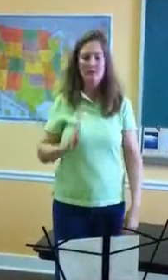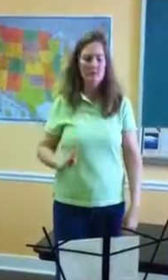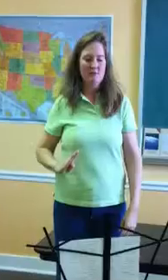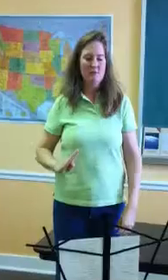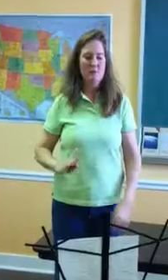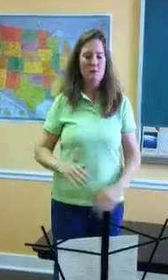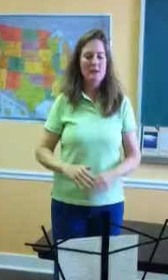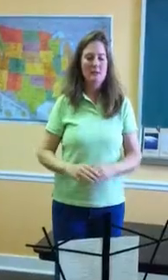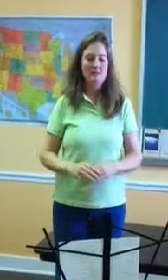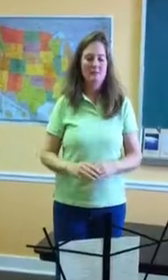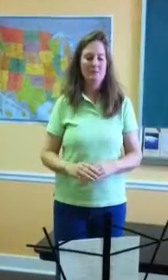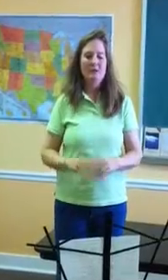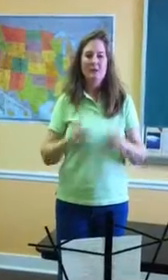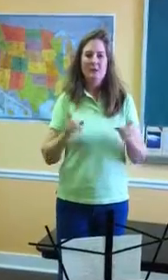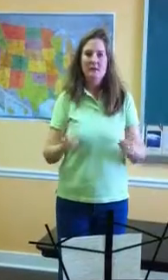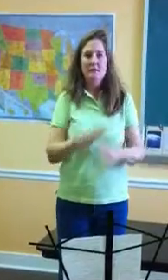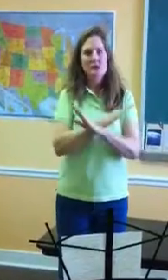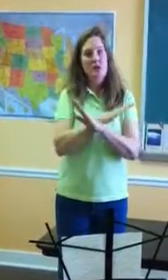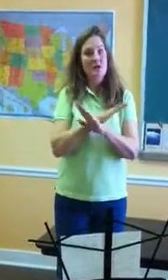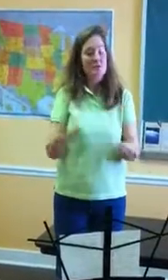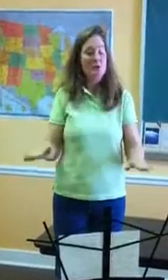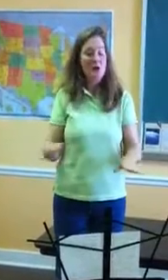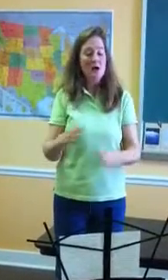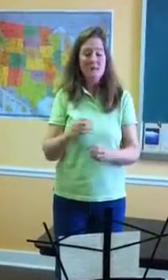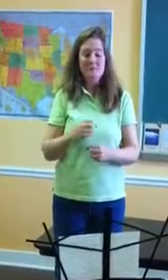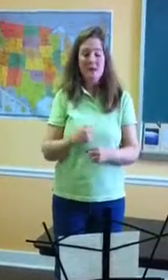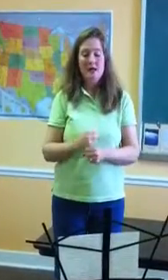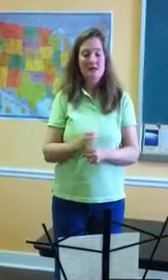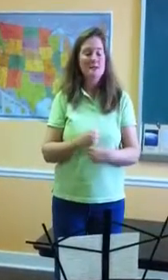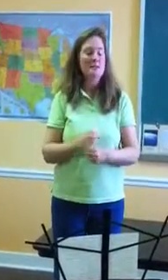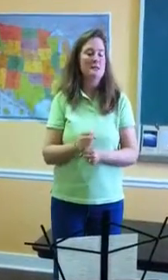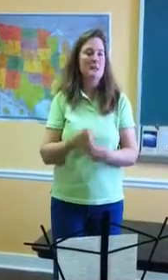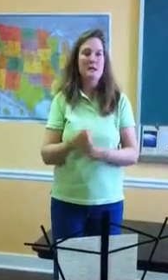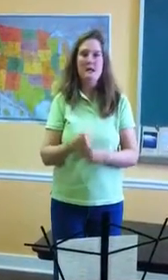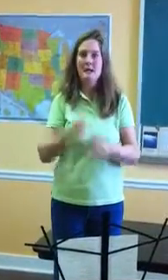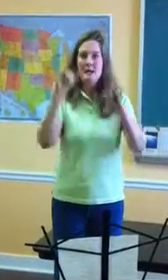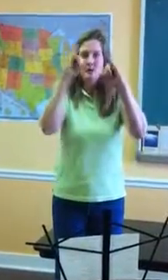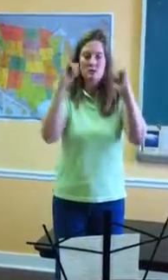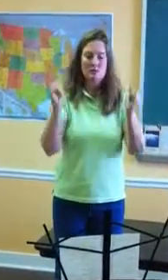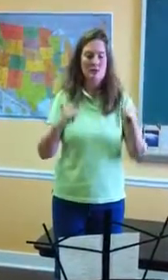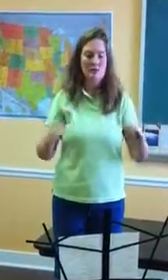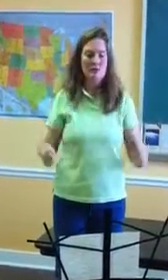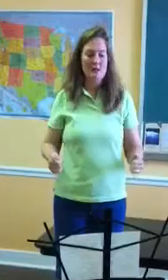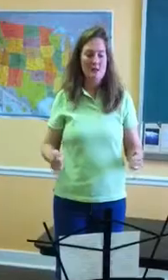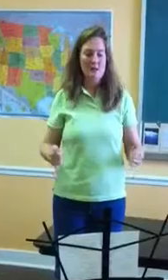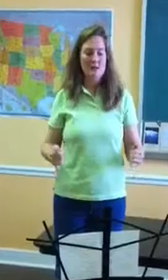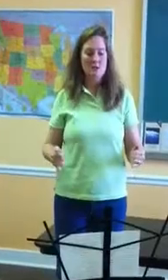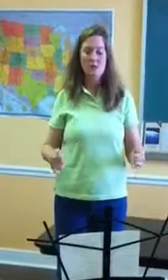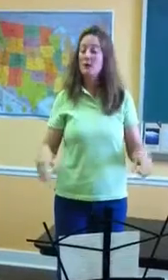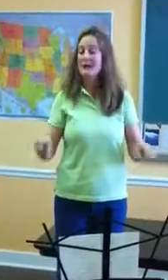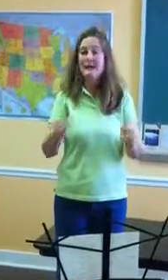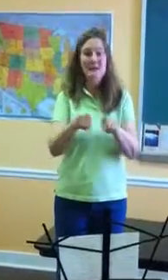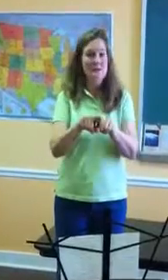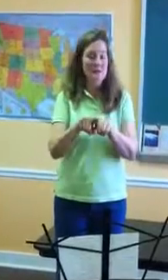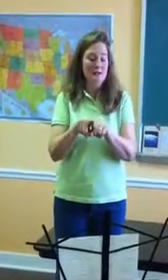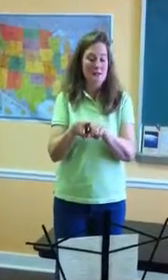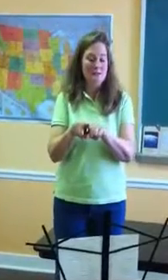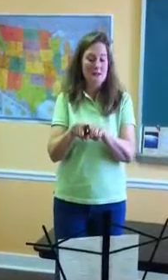before me. Thou shalt not make unto thee any graven image or any likeness